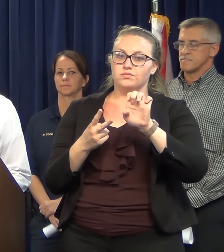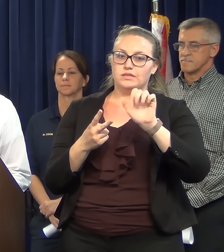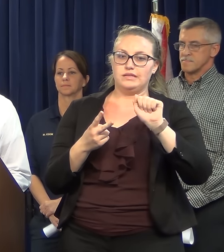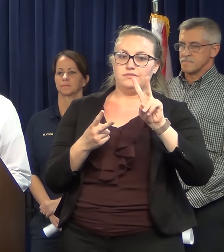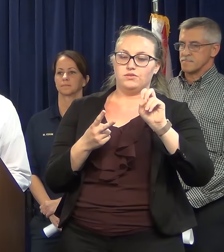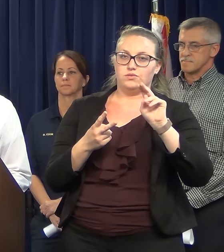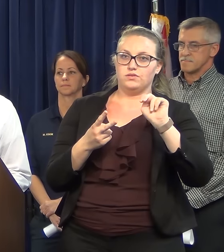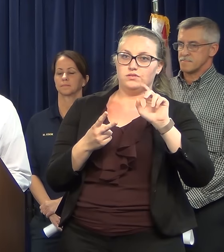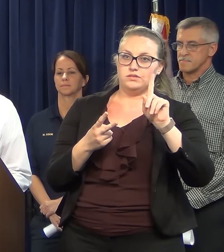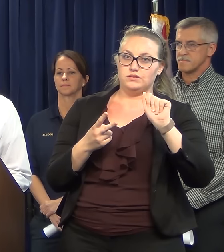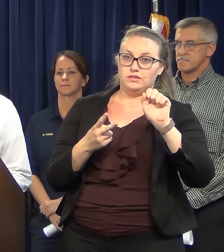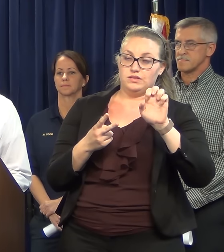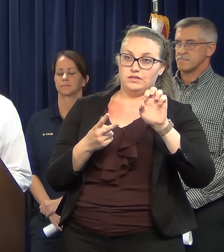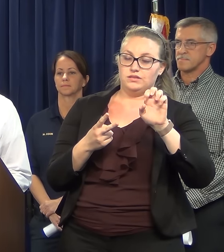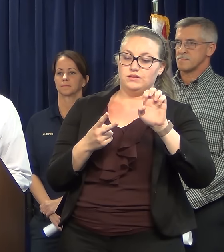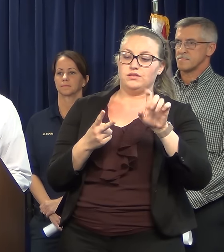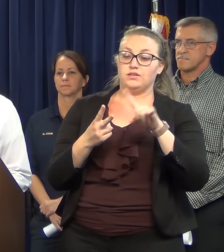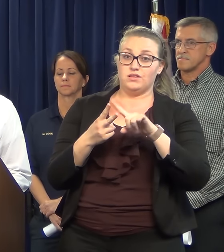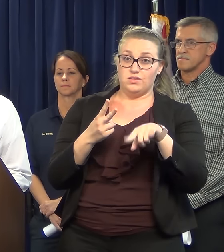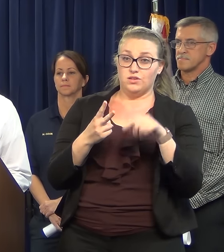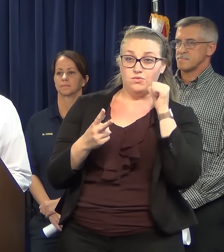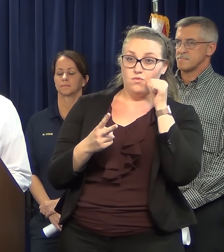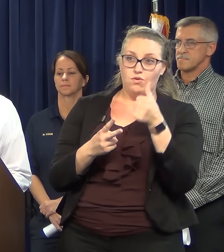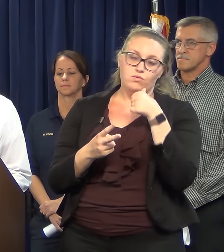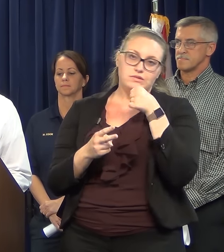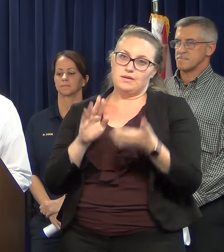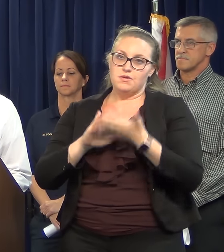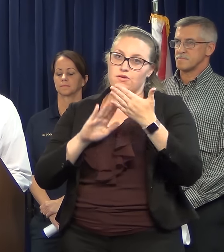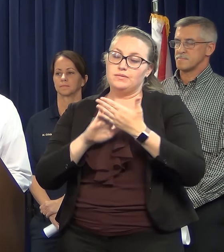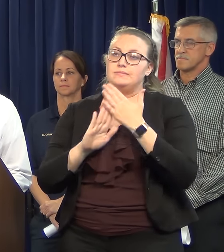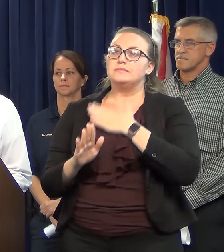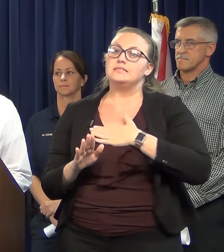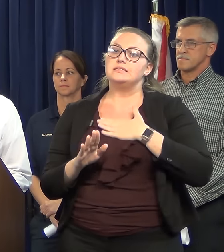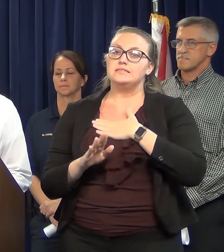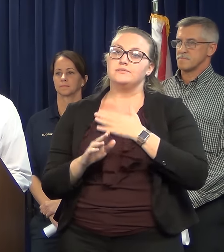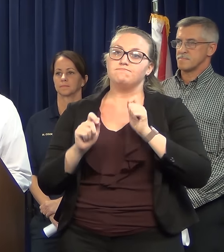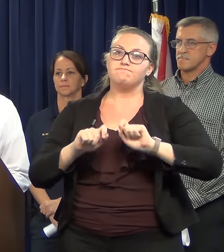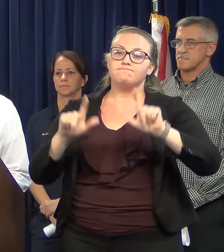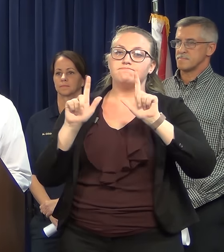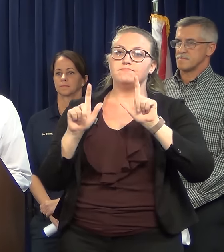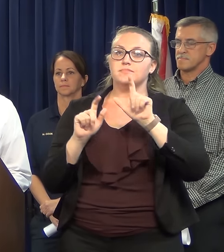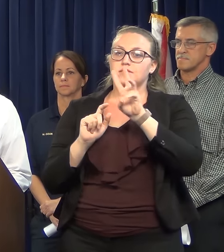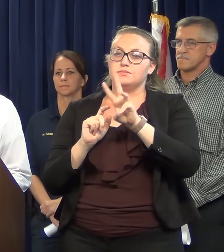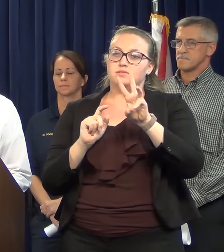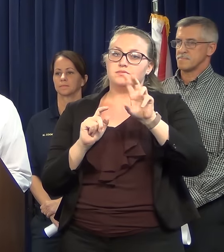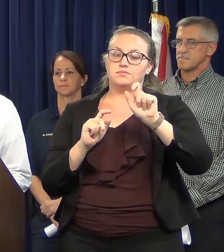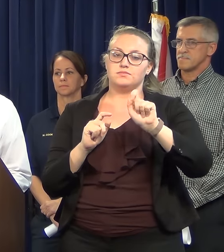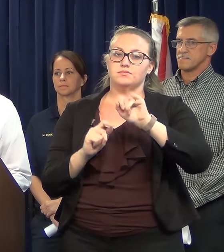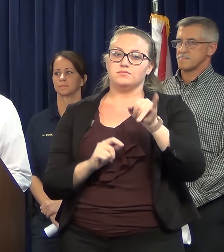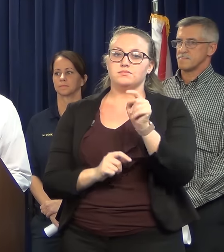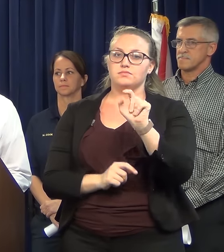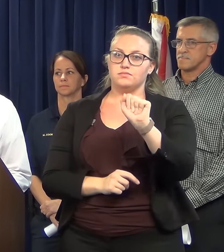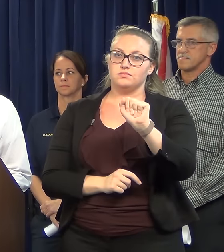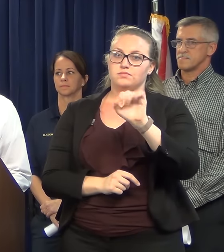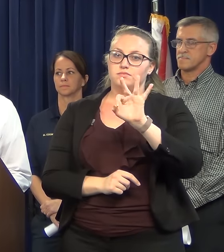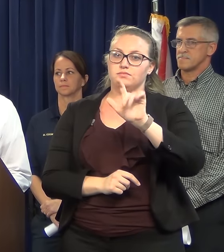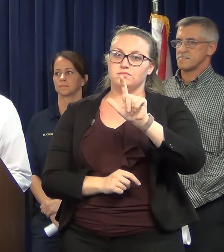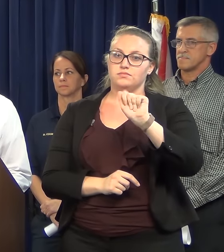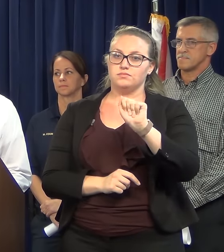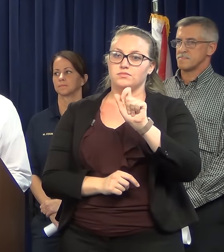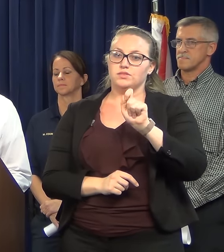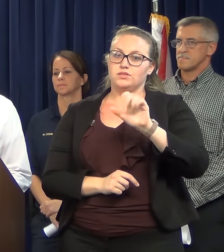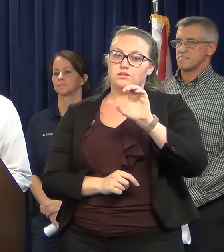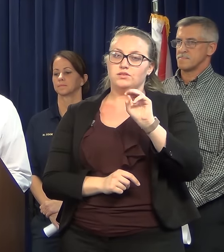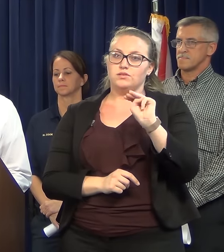Friday, September 2nd. Please visit www.jtafla.com to see the Sunday schedule